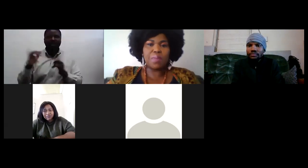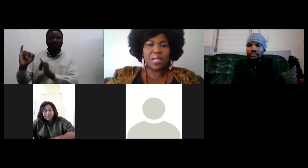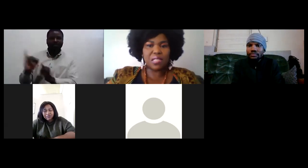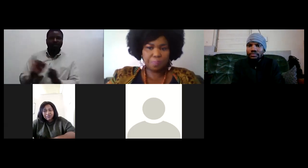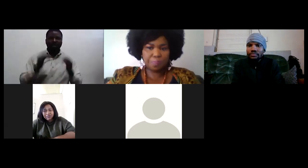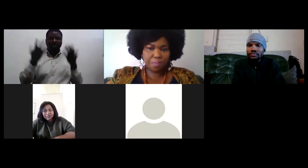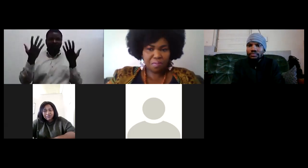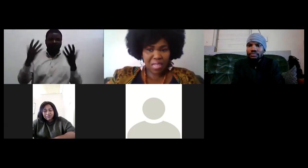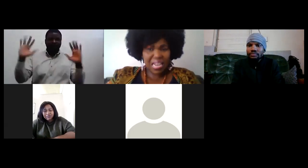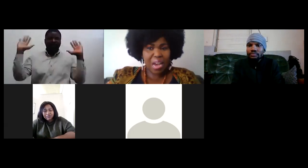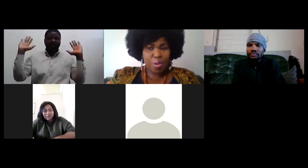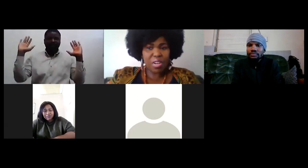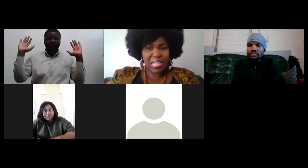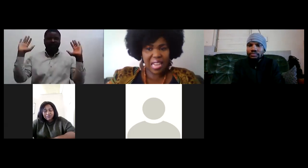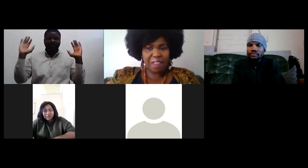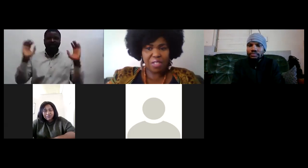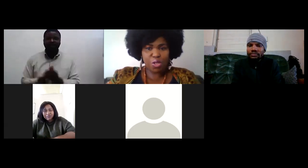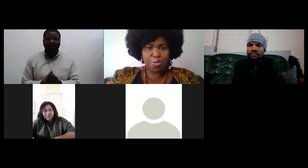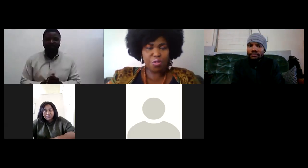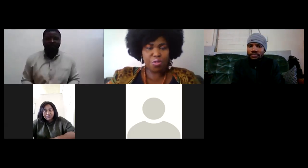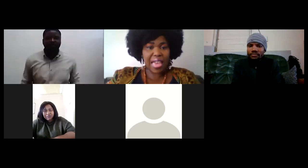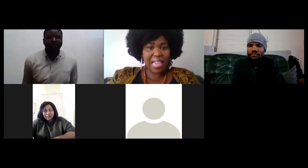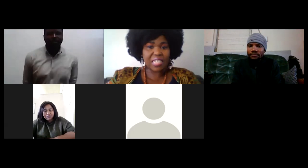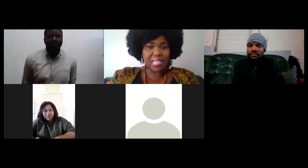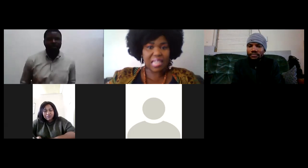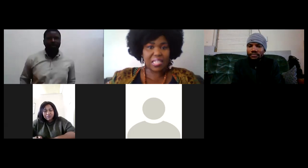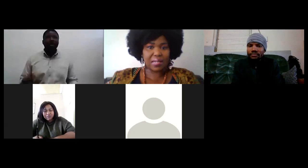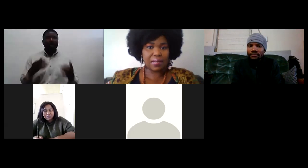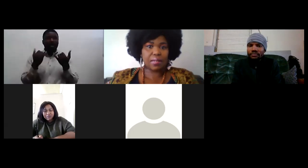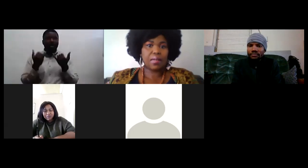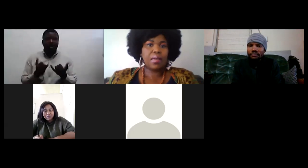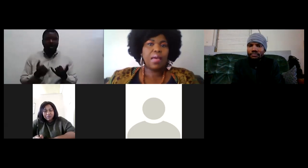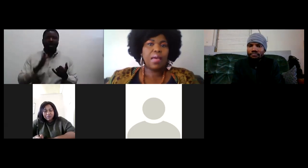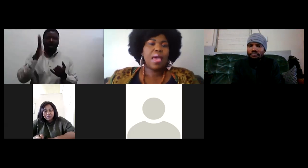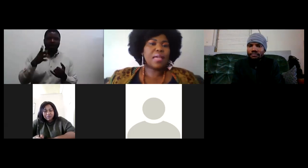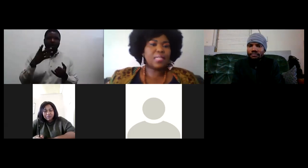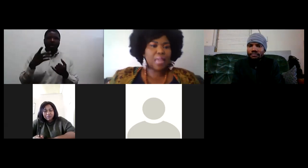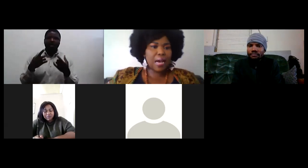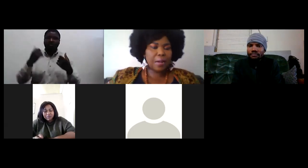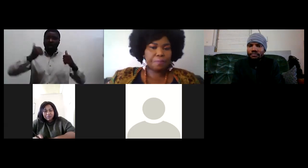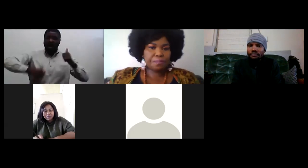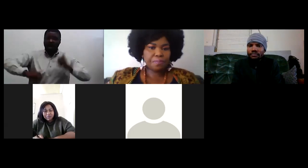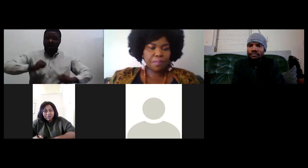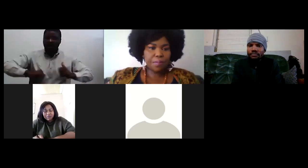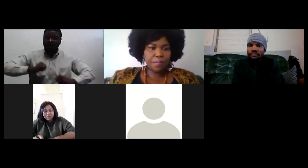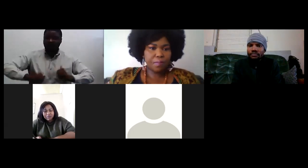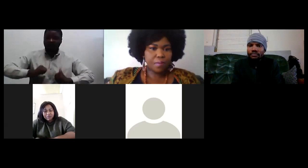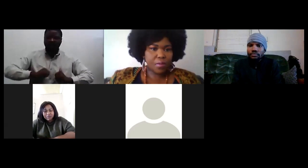the participants now we're gonna delve into the actual session and um